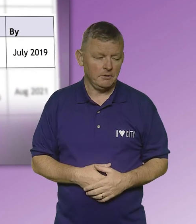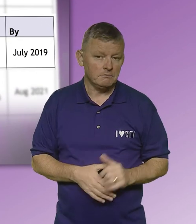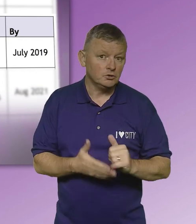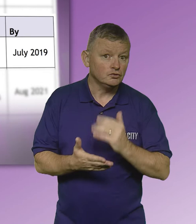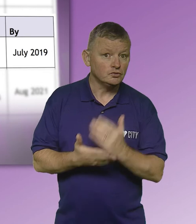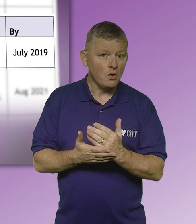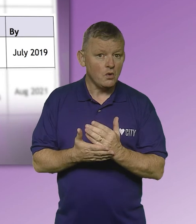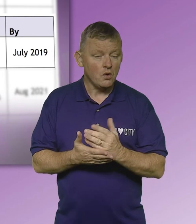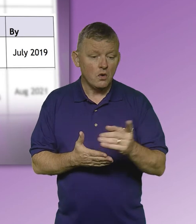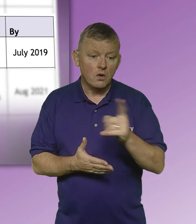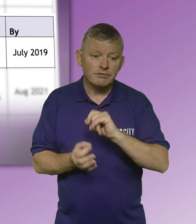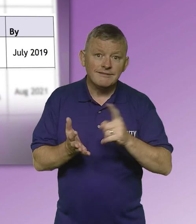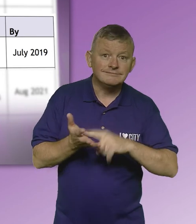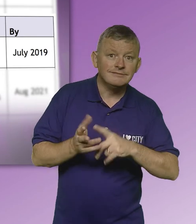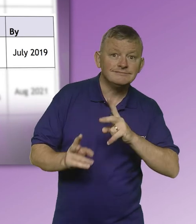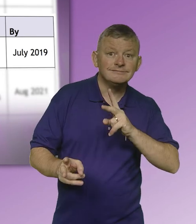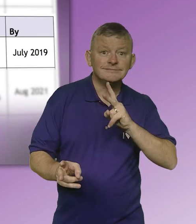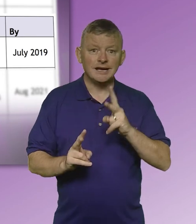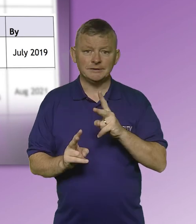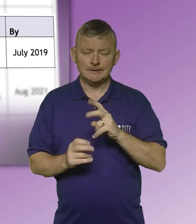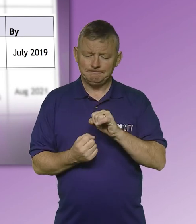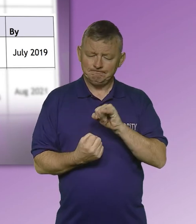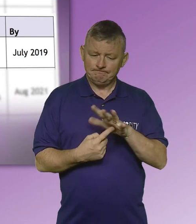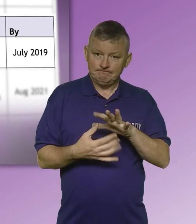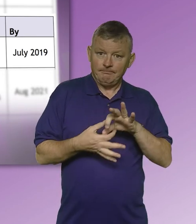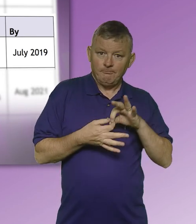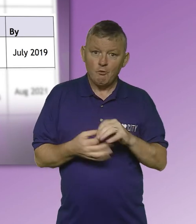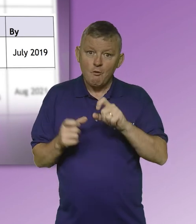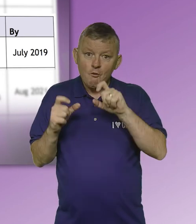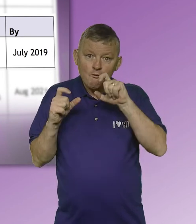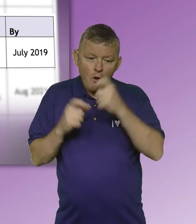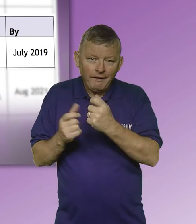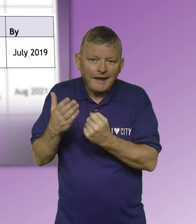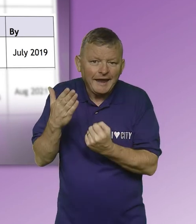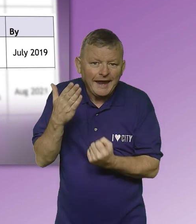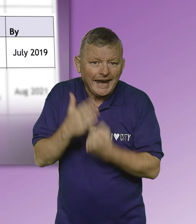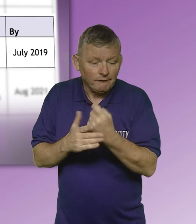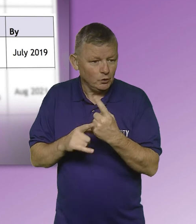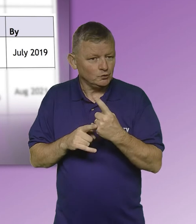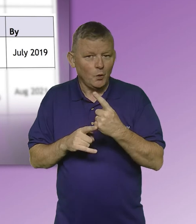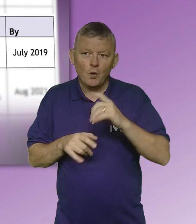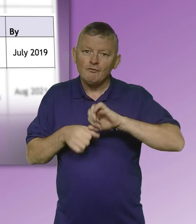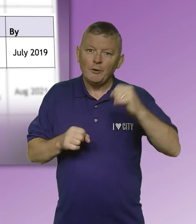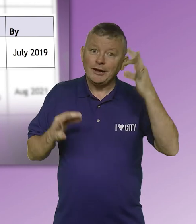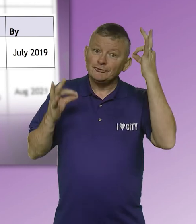Ensure the provision of BSL interpreters for key specific college events, including our graduation ceremonies.